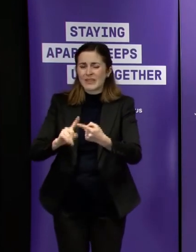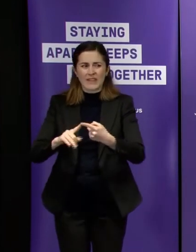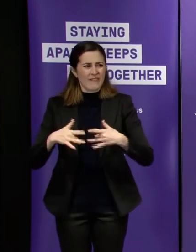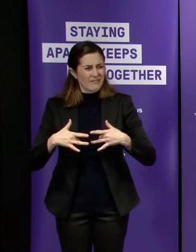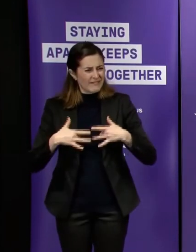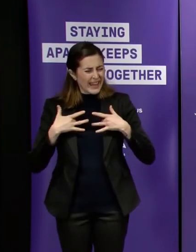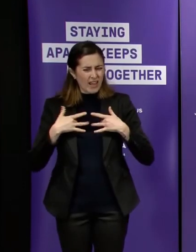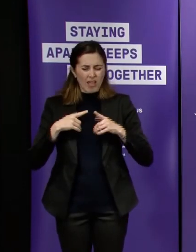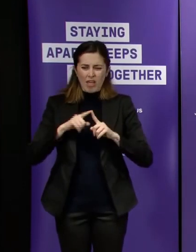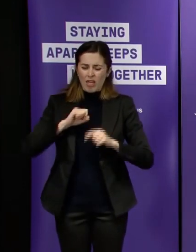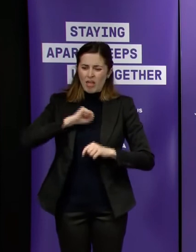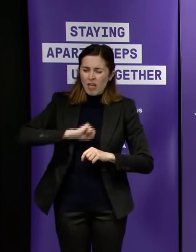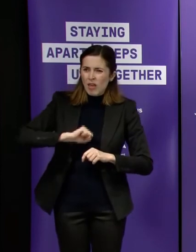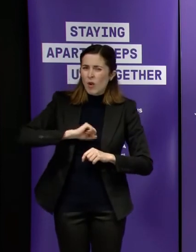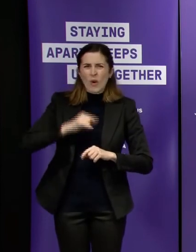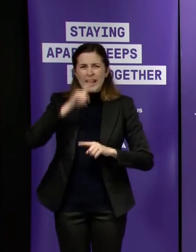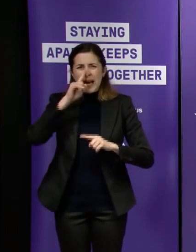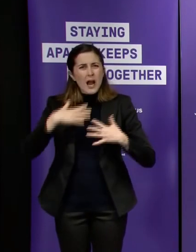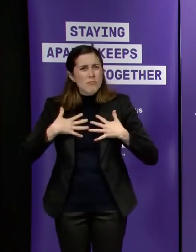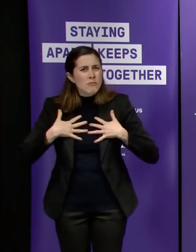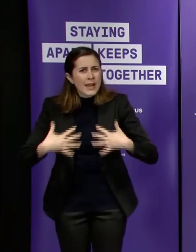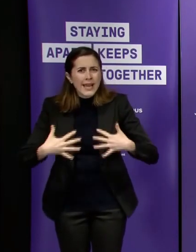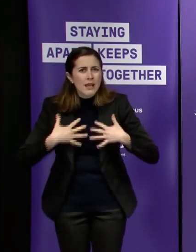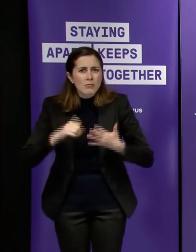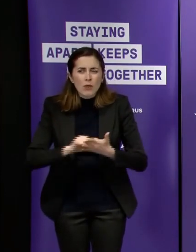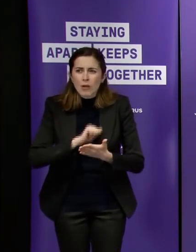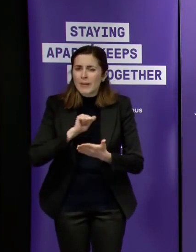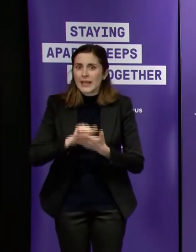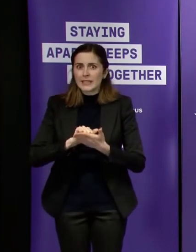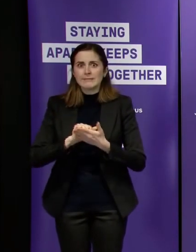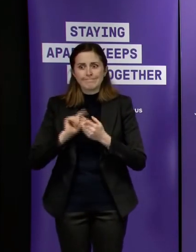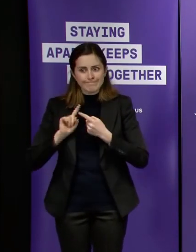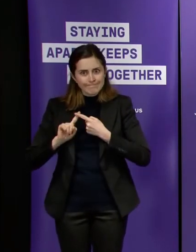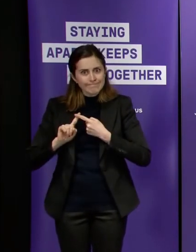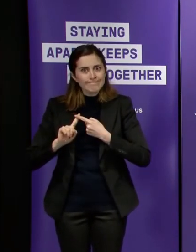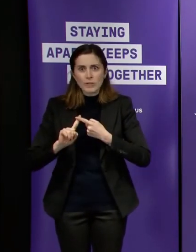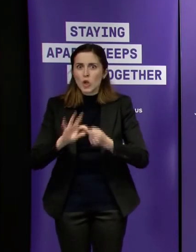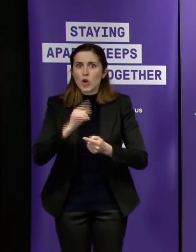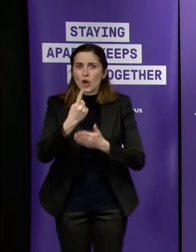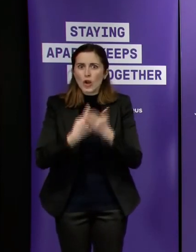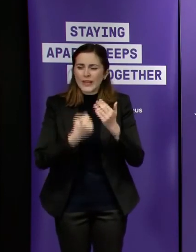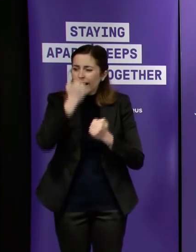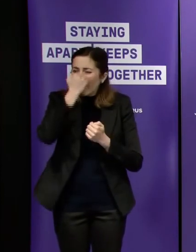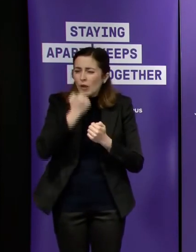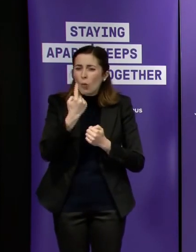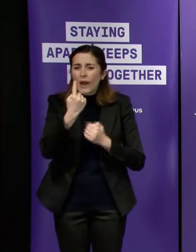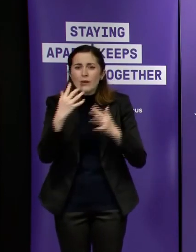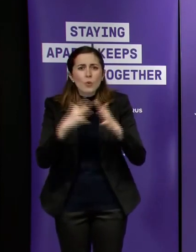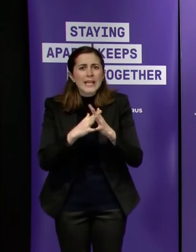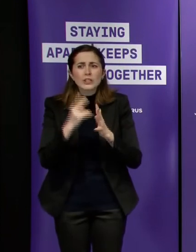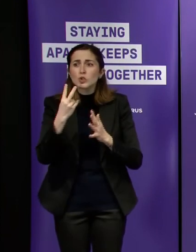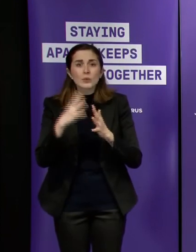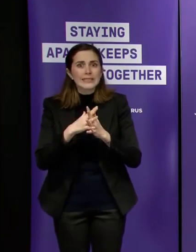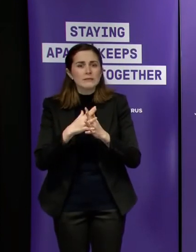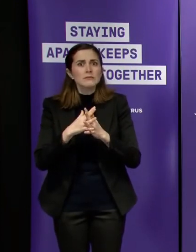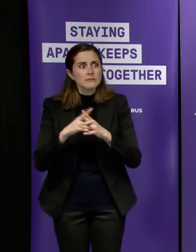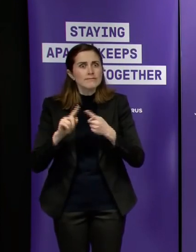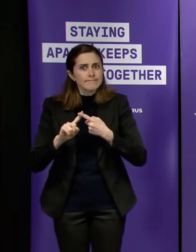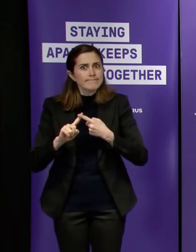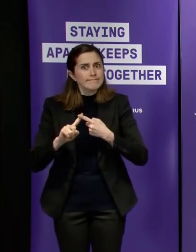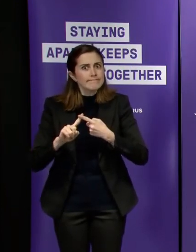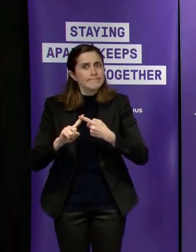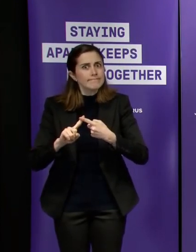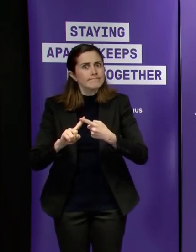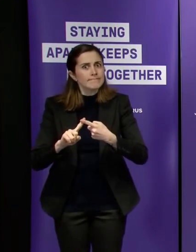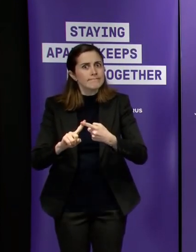symptoms so chronic condition so it's there for a period of a longer period of time not something that you shake in a week or so so